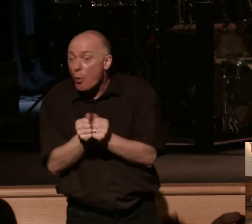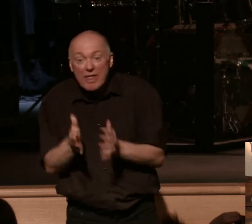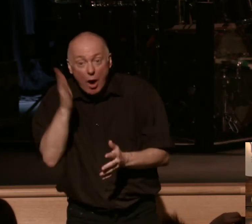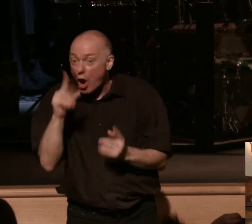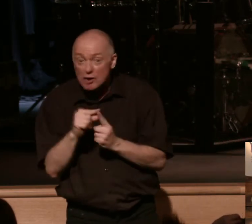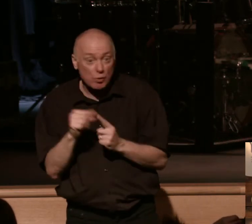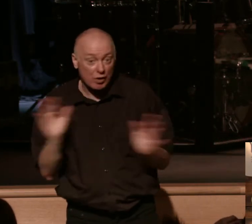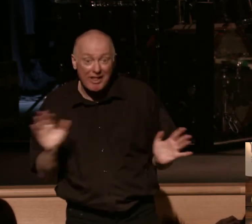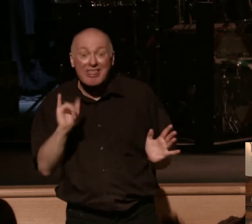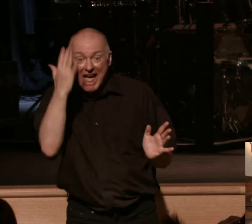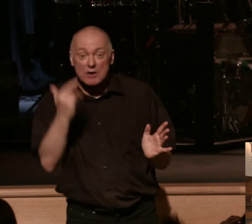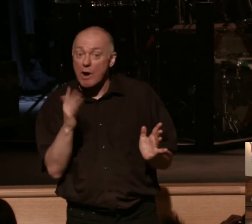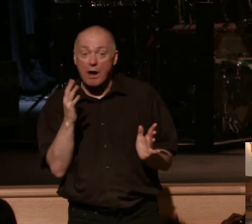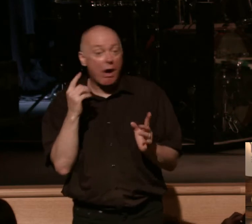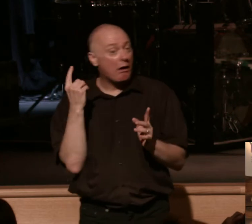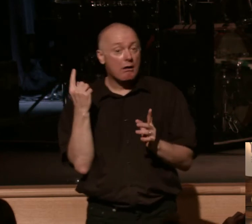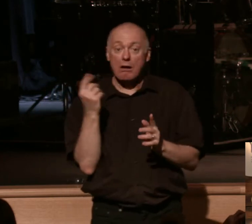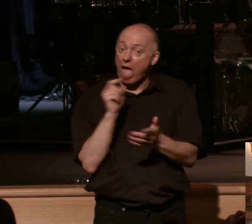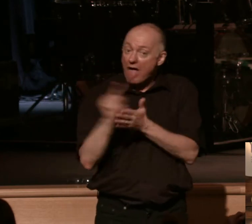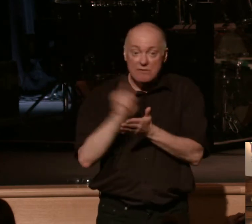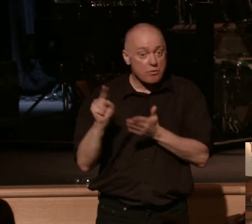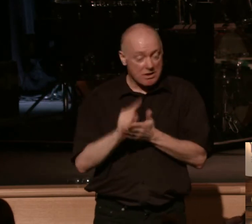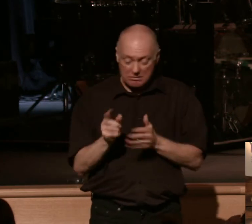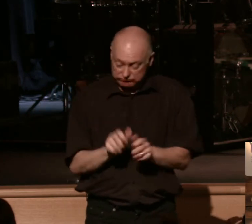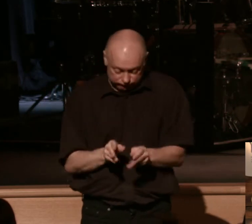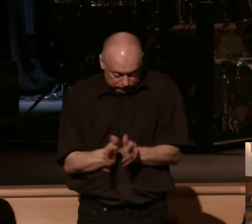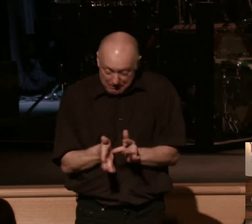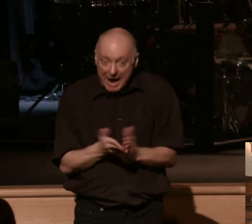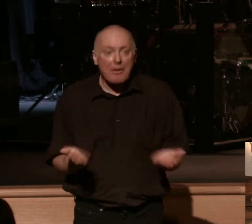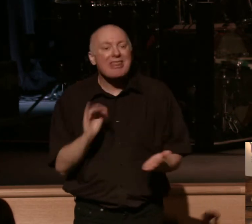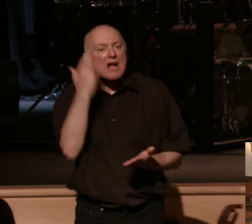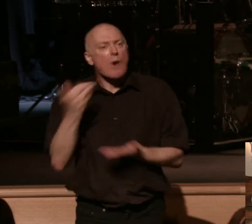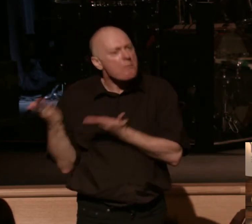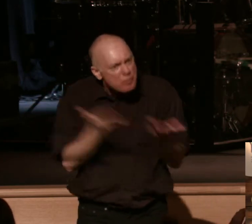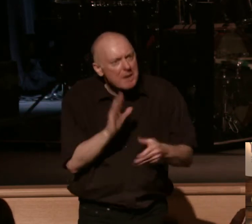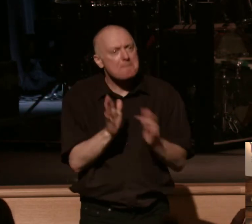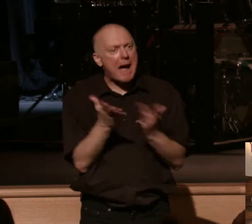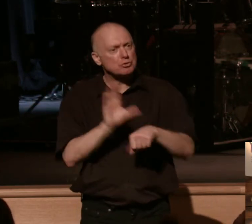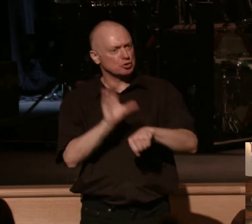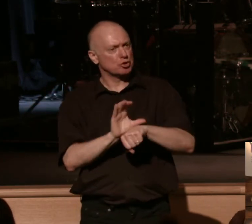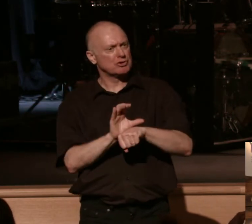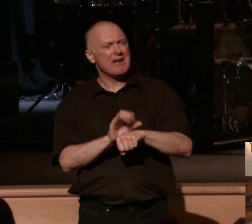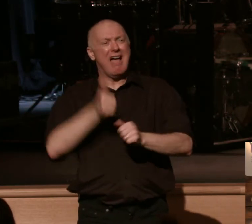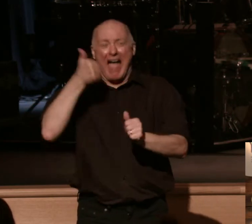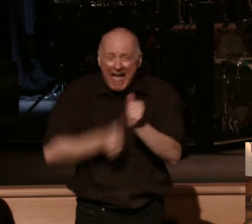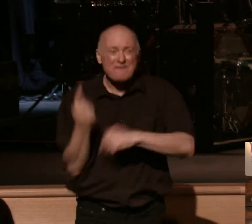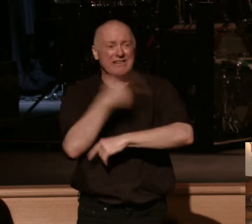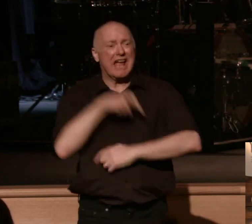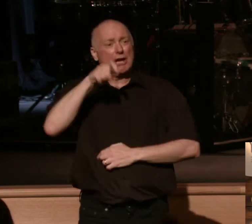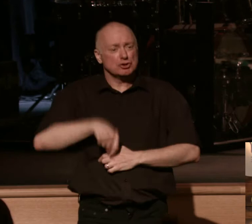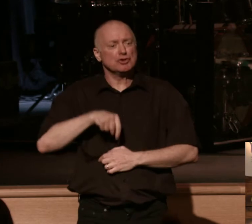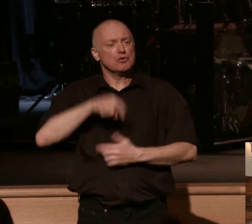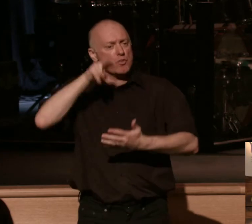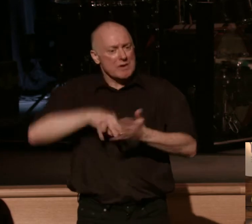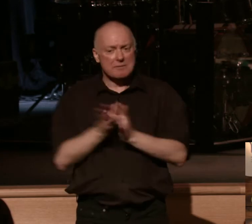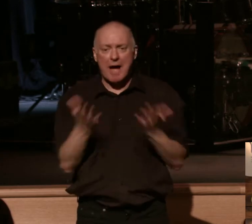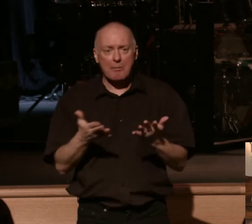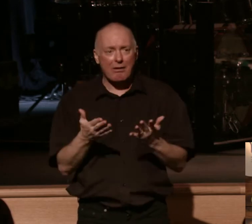that's why we open up the book. That's why we bring a Bible with us to church. That's why we read it each day. It is a living, supernatural,